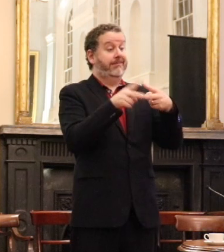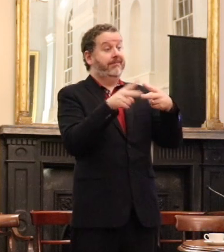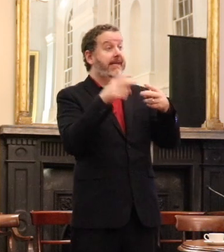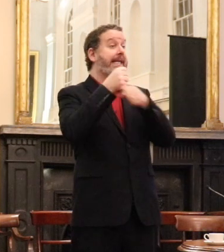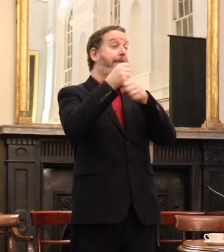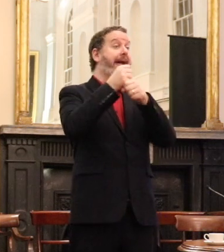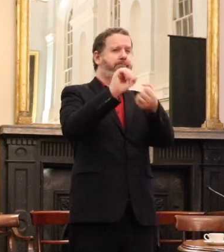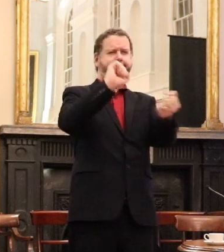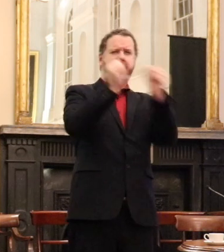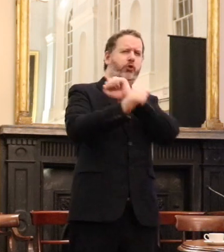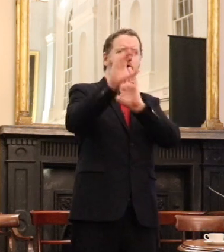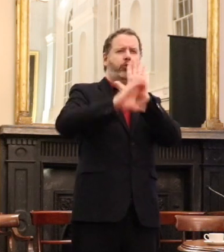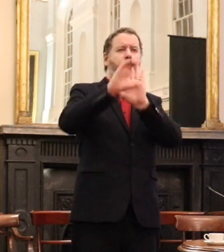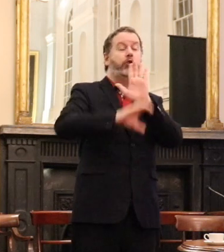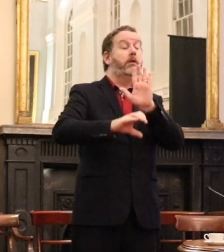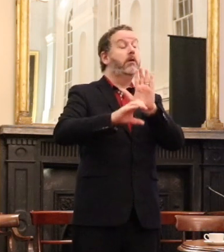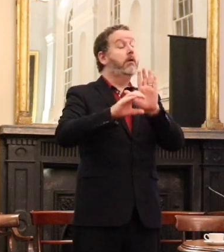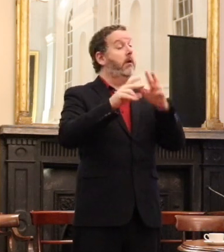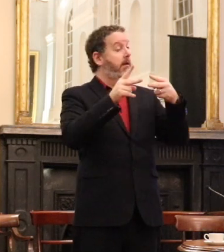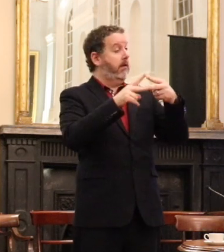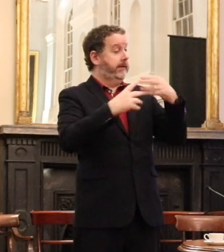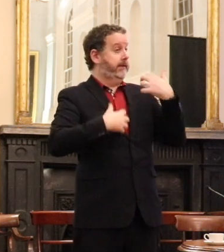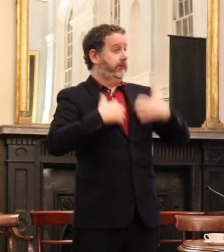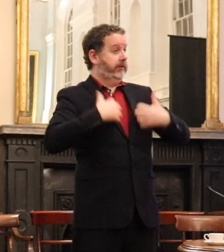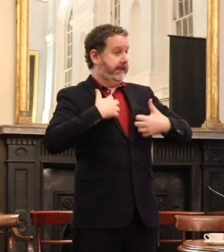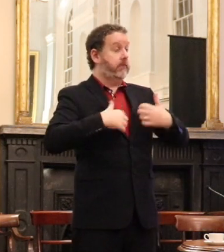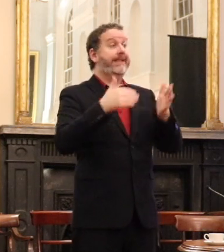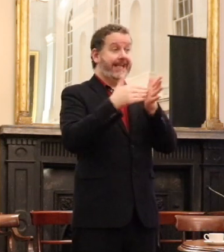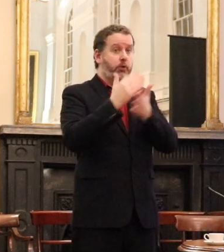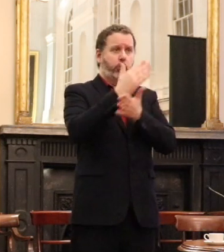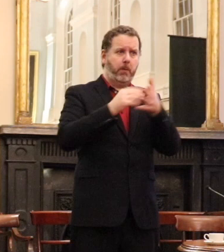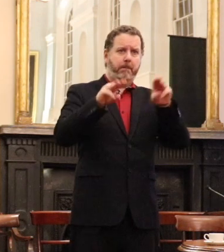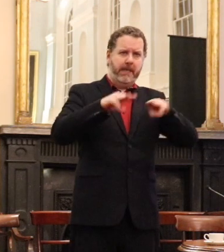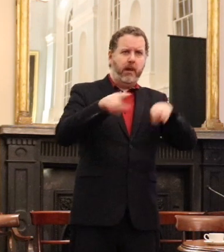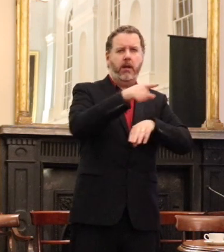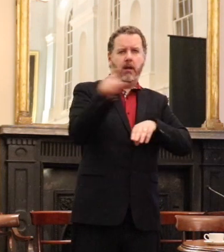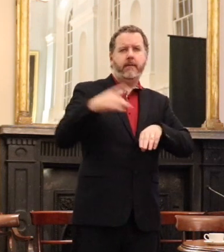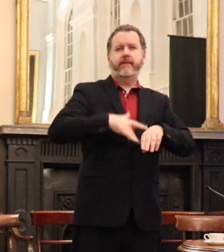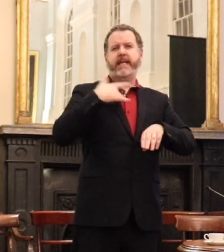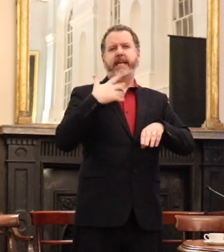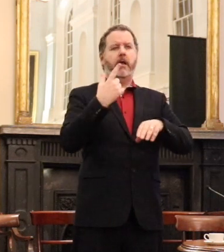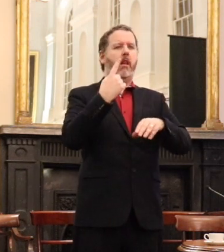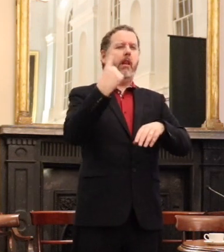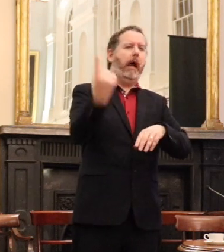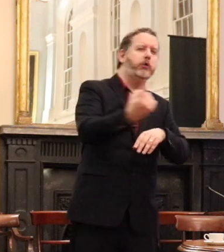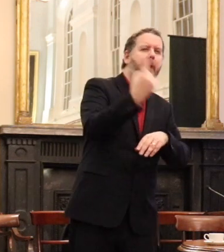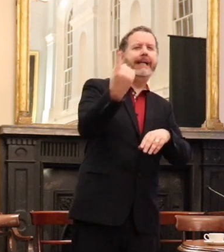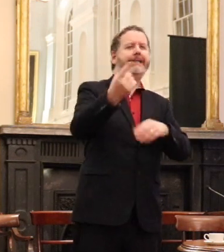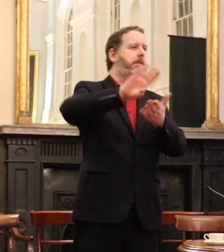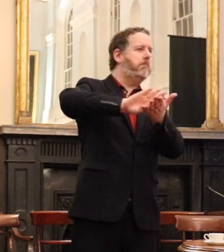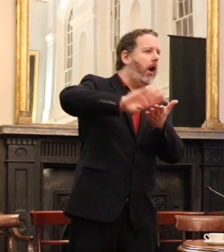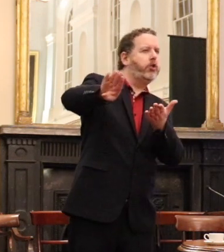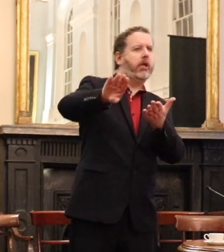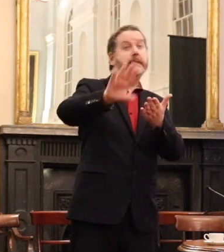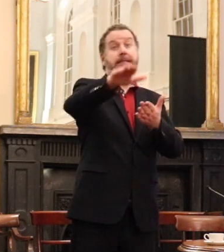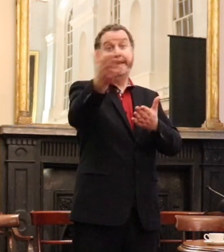are ones in which there wasn't just the recognition of people who might have felt isolated or marginalized or needed to be included you